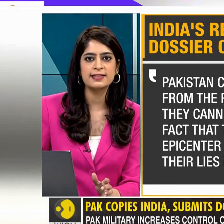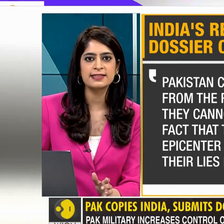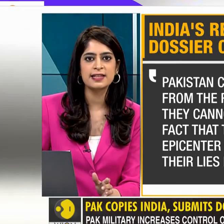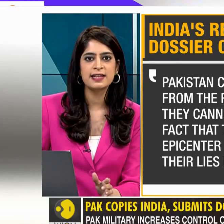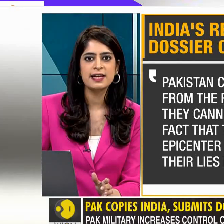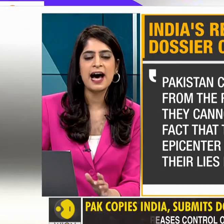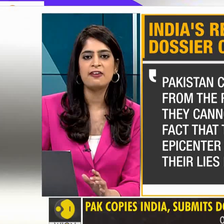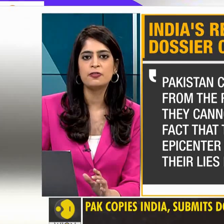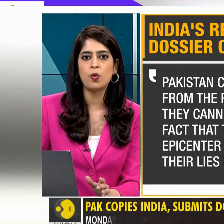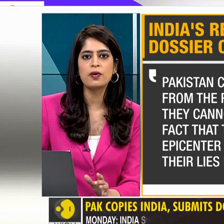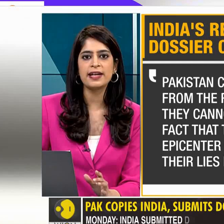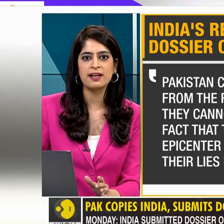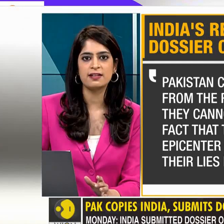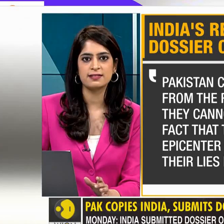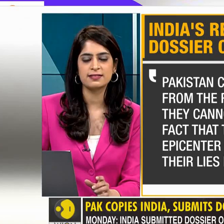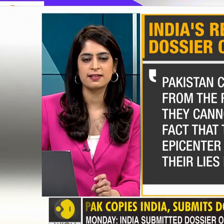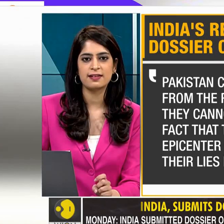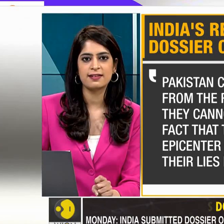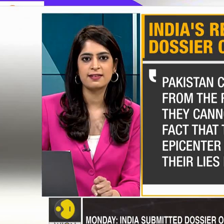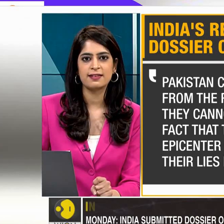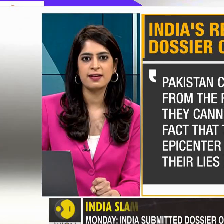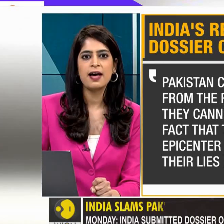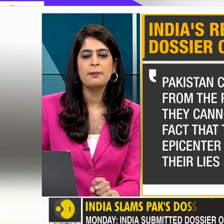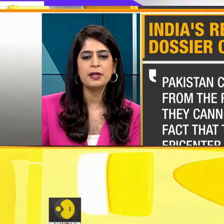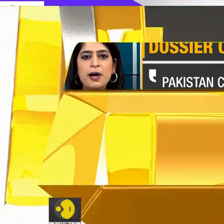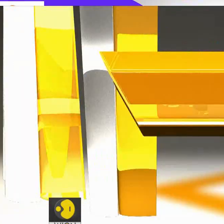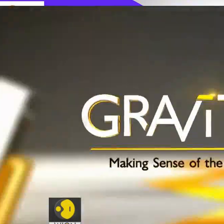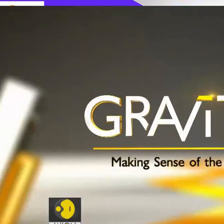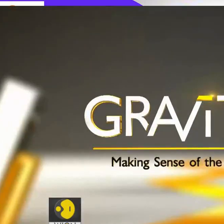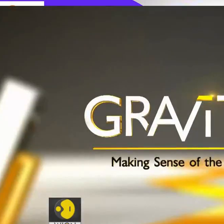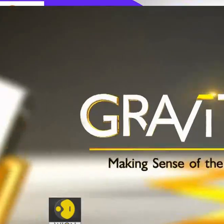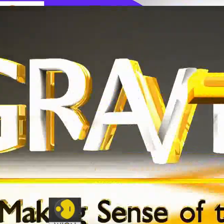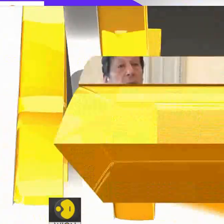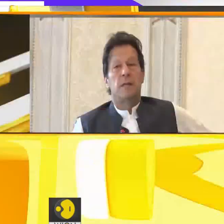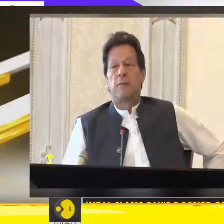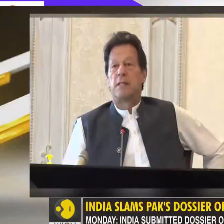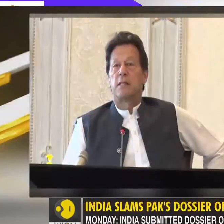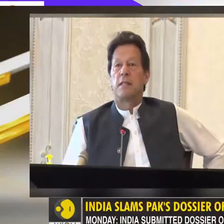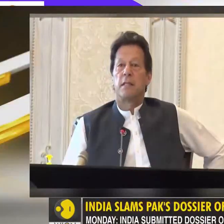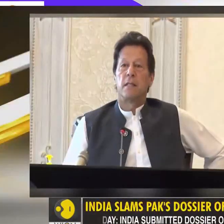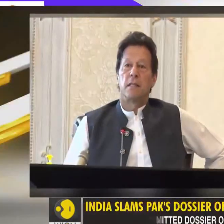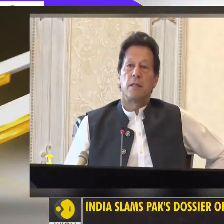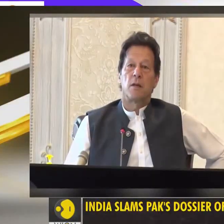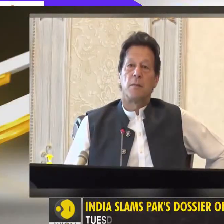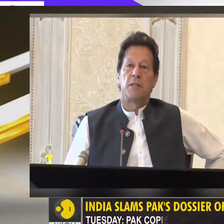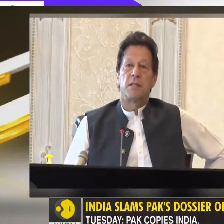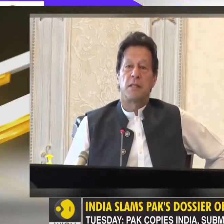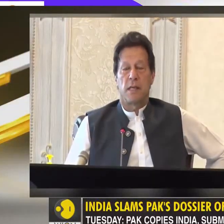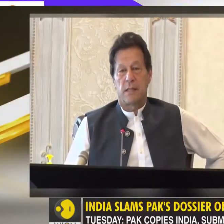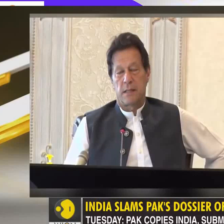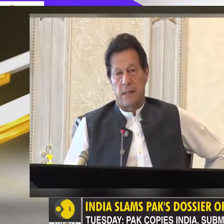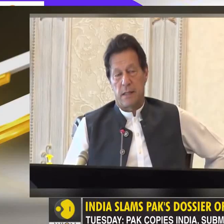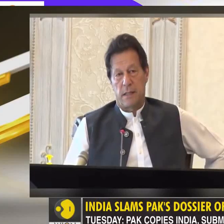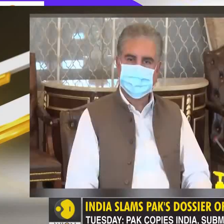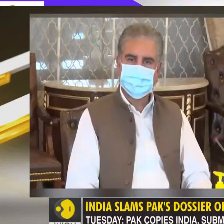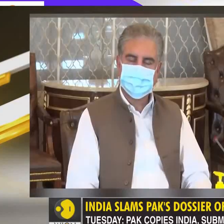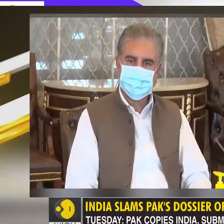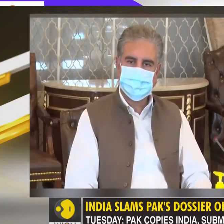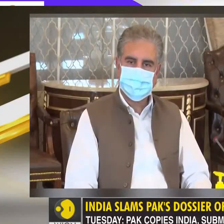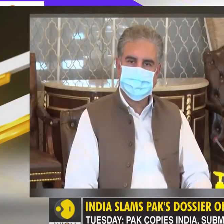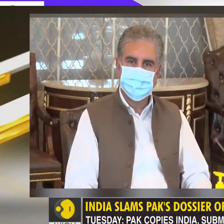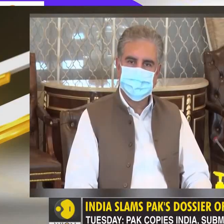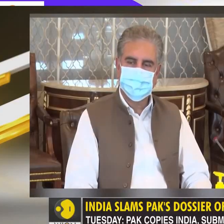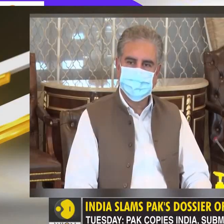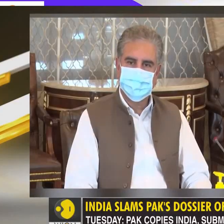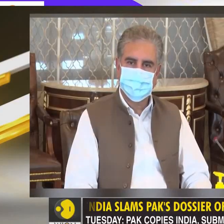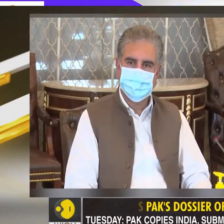Their lies have no takers. Meanwhile, back in Islamabad, the Pakistan government has decided to form a new national